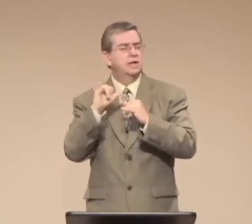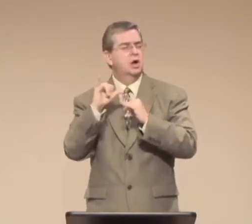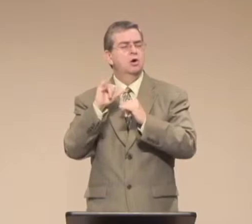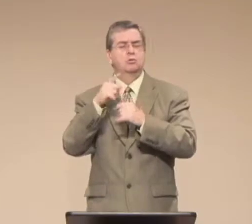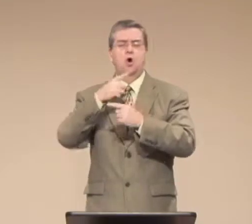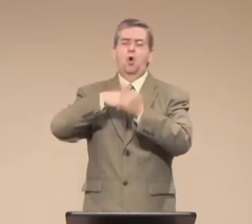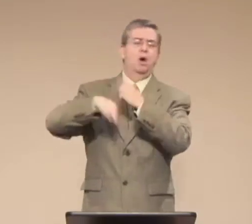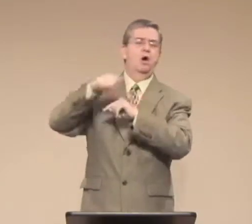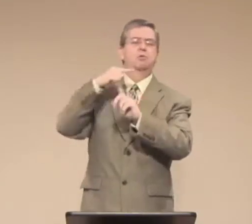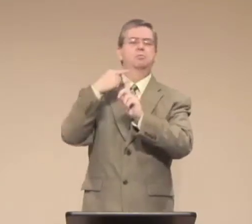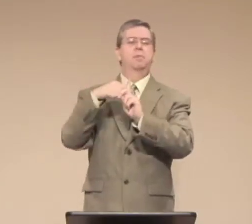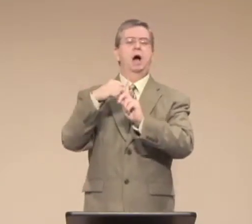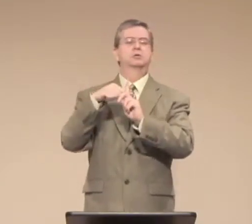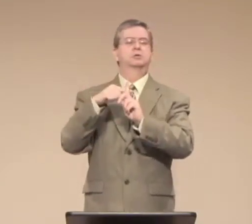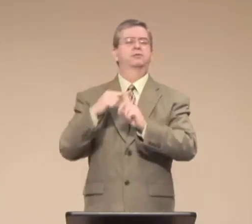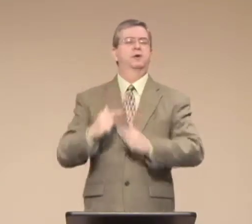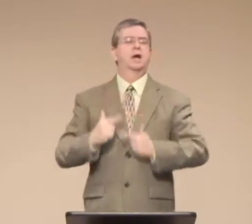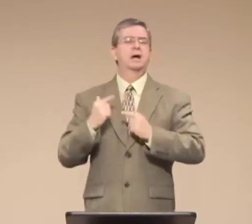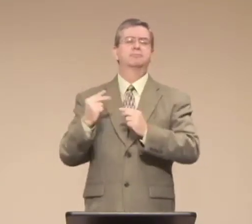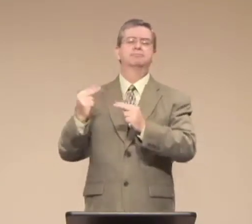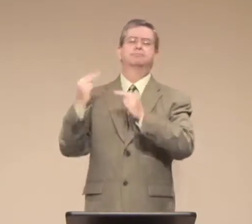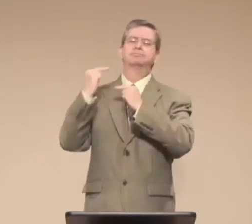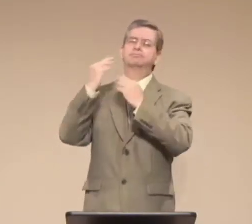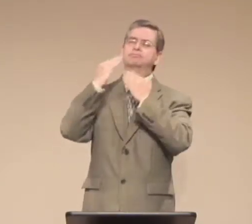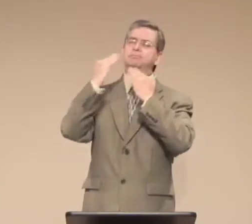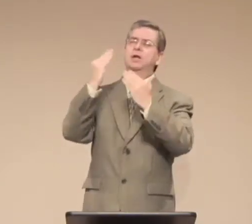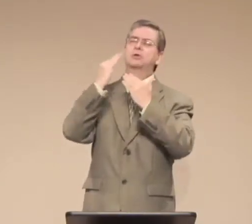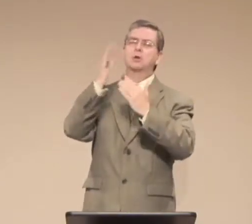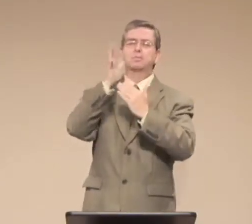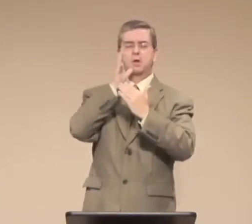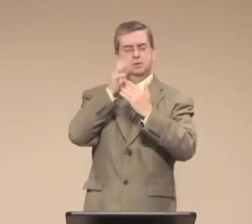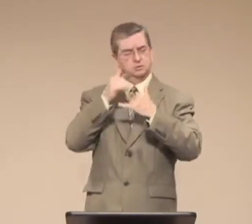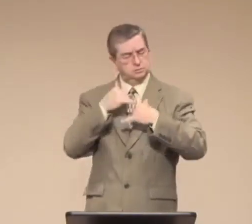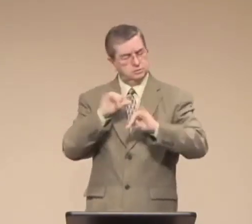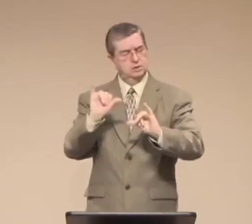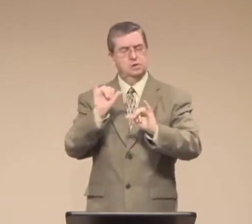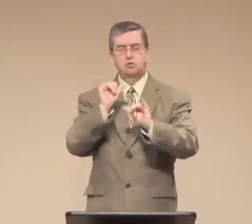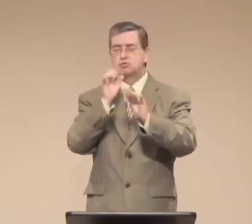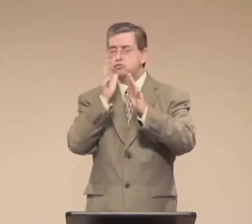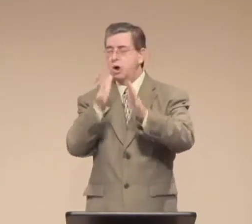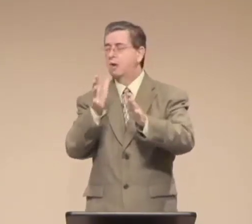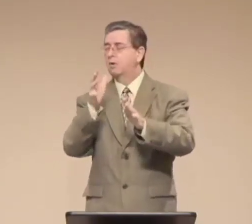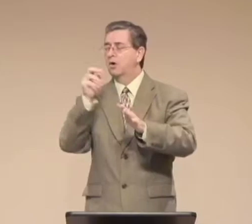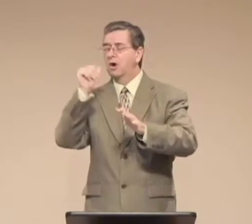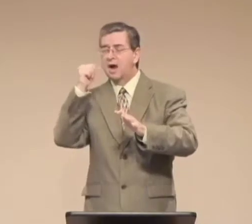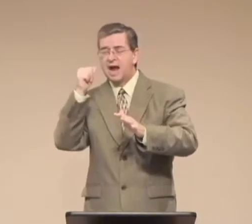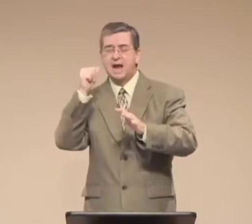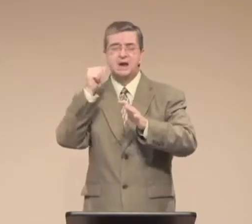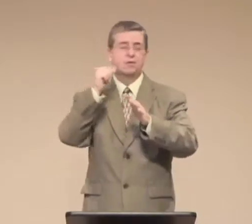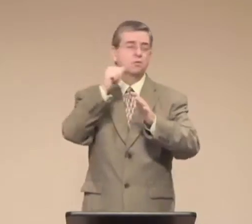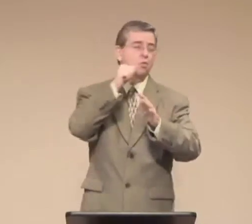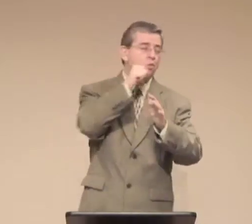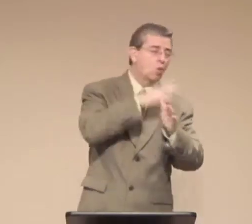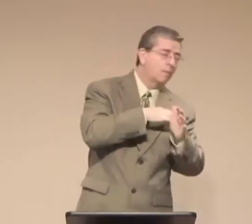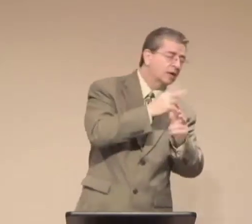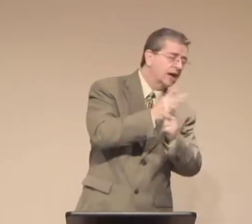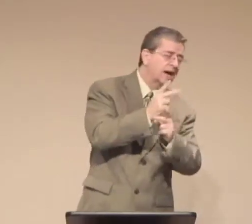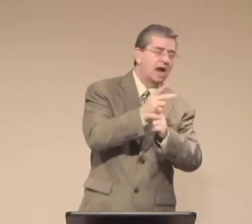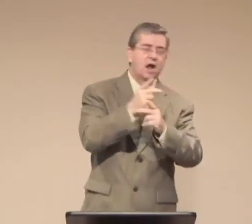Lord, may we take every experience with our mothers or our caregivers.